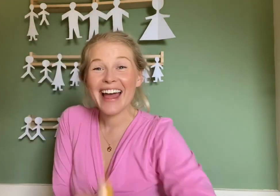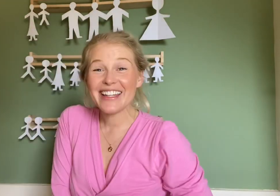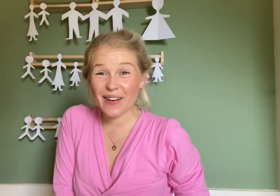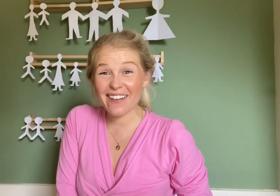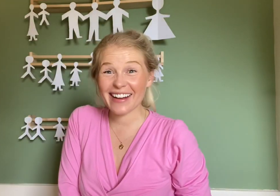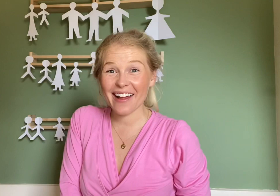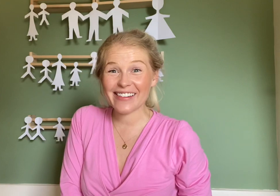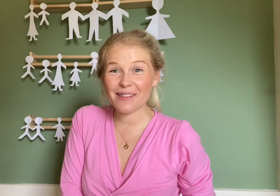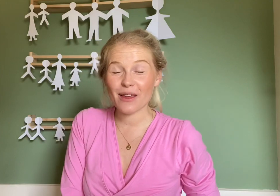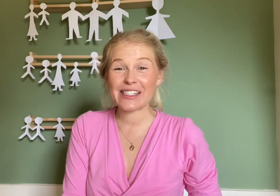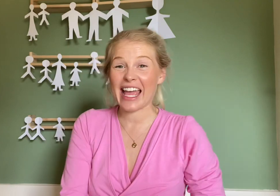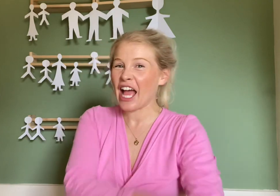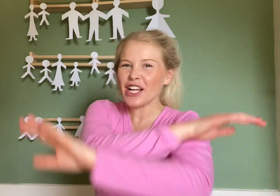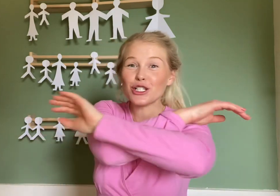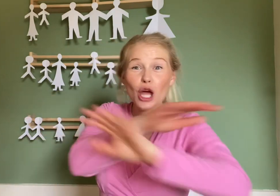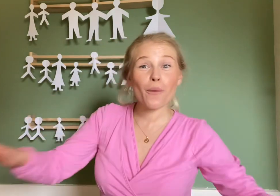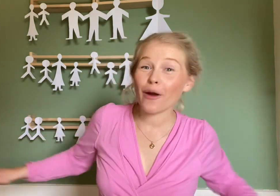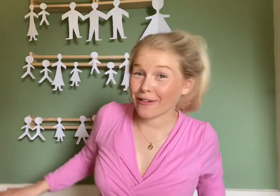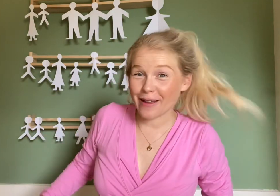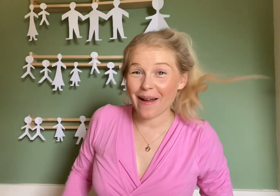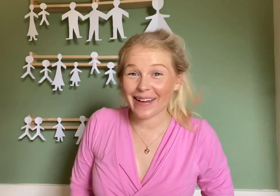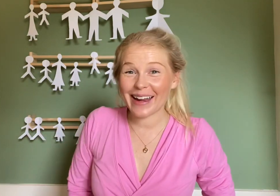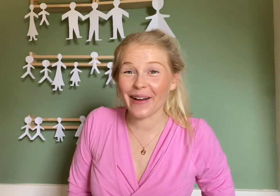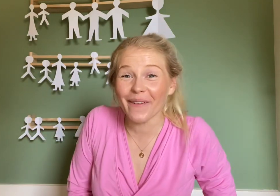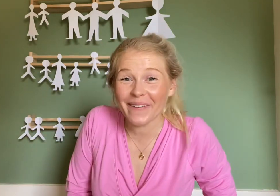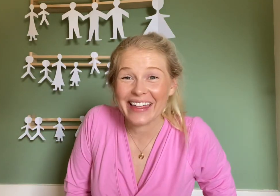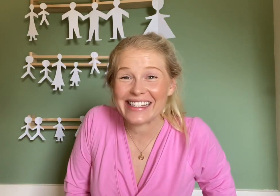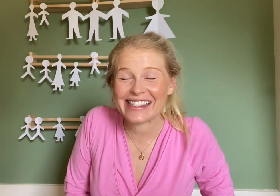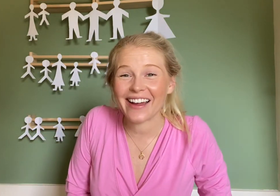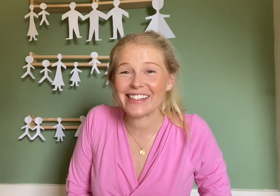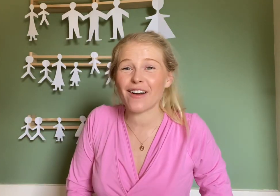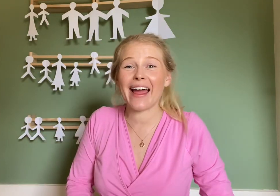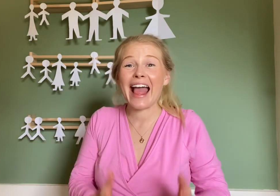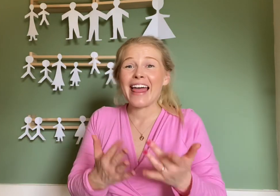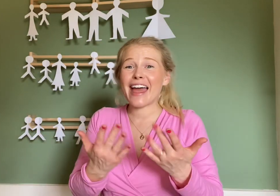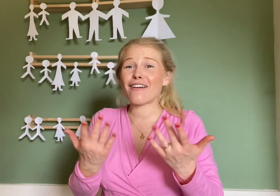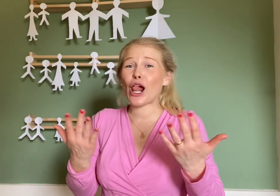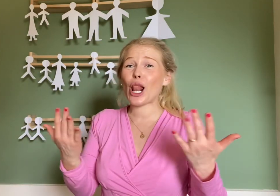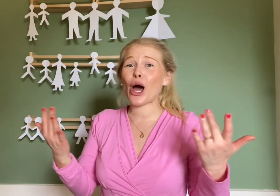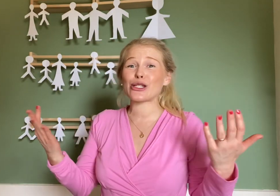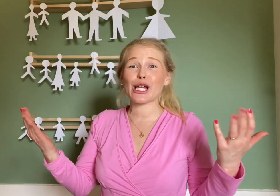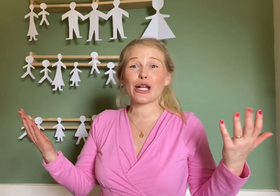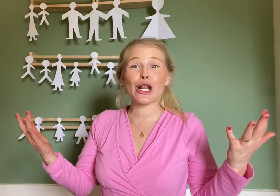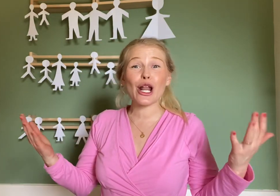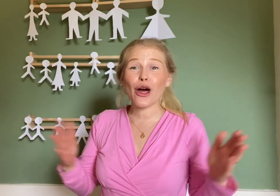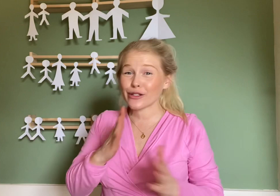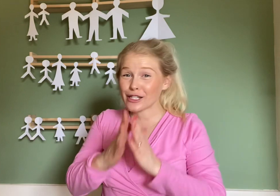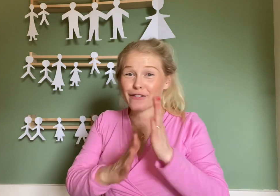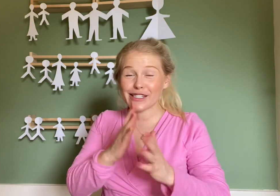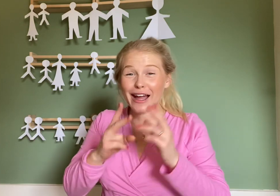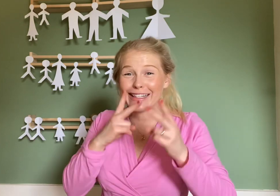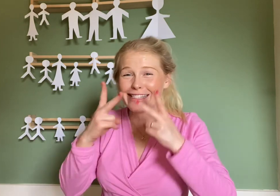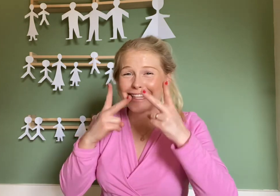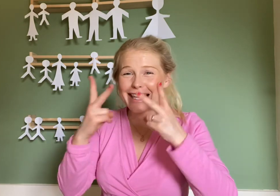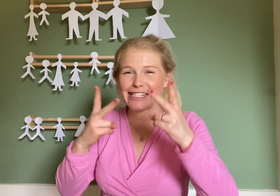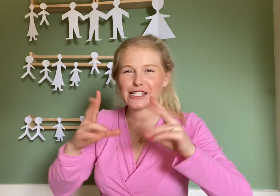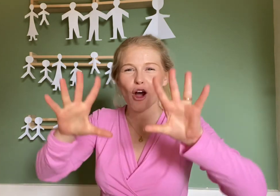Shall you give it a go with some music? Don't worry about getting all these signs right. There are lots and lots of signs in this song.